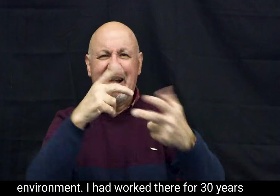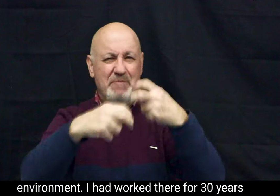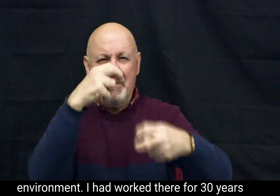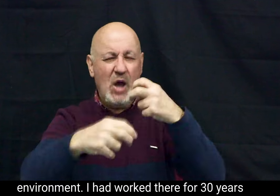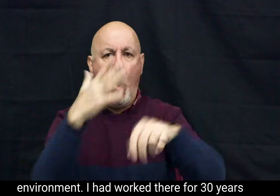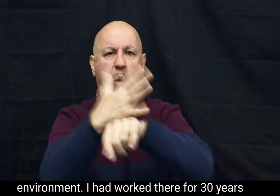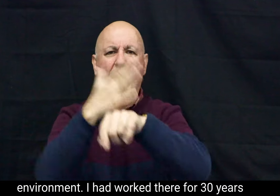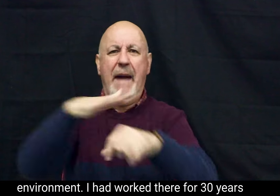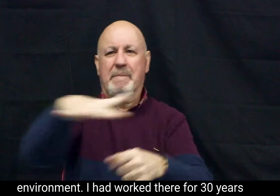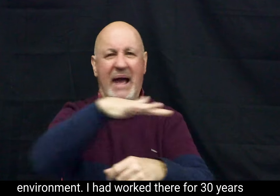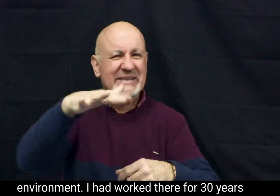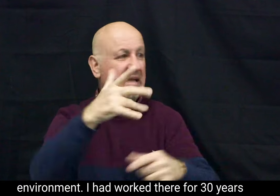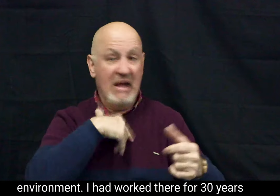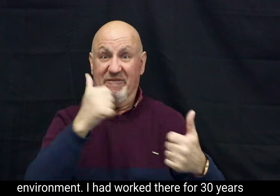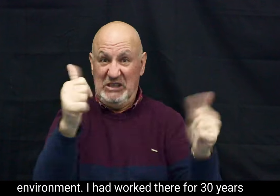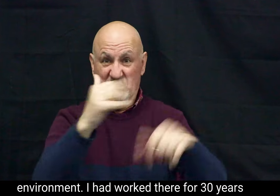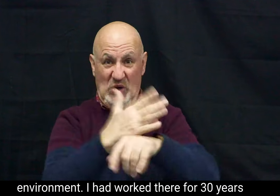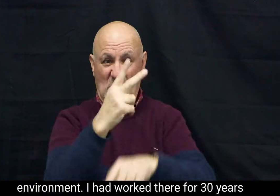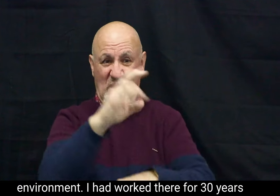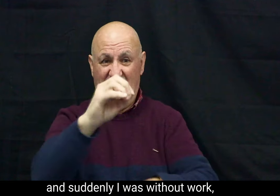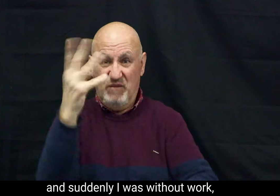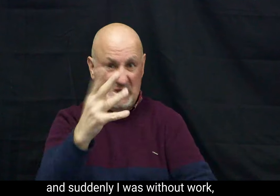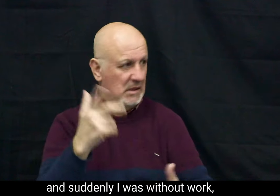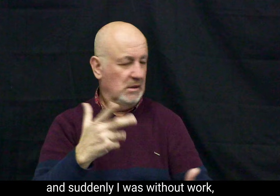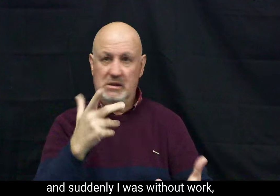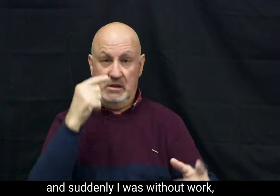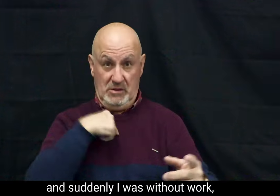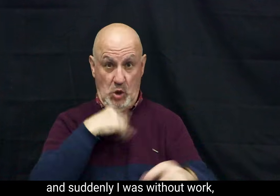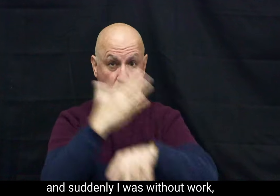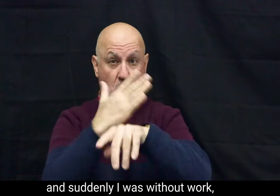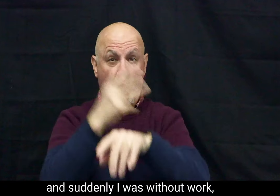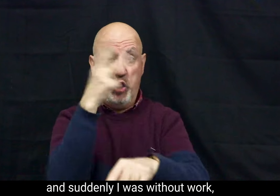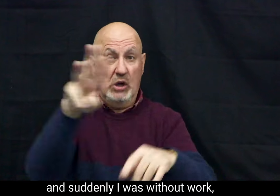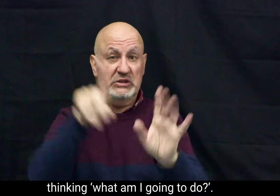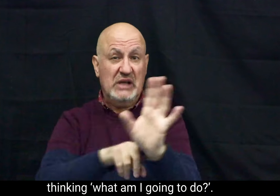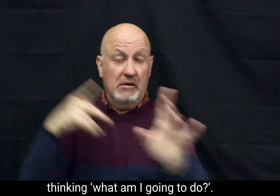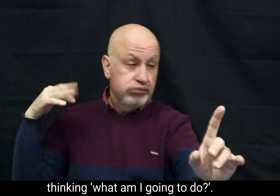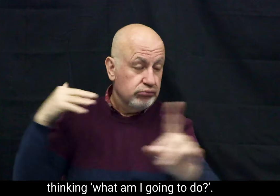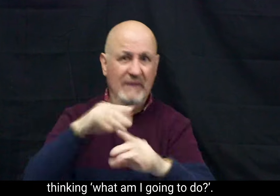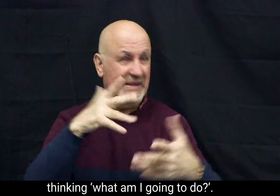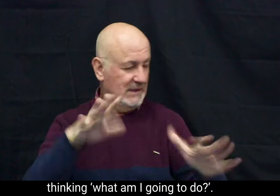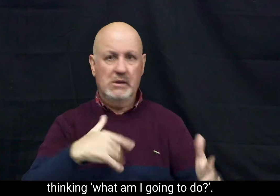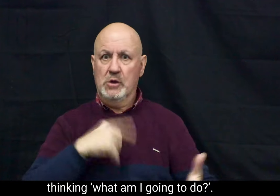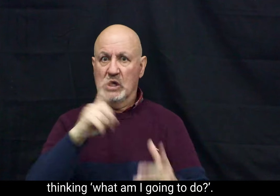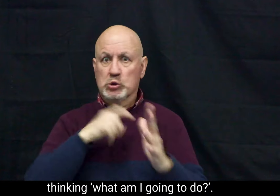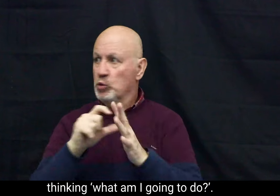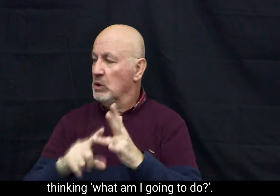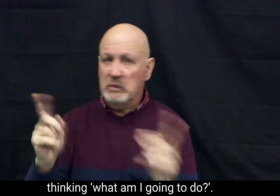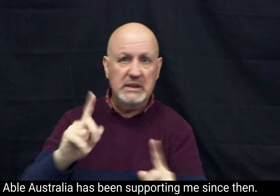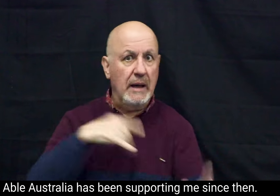I had worked there for 30 years and suddenly, I was without work thinking, what am I going to do? ABLE